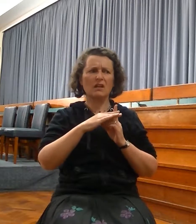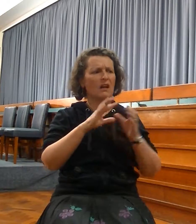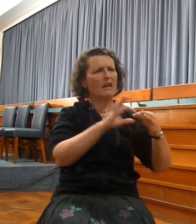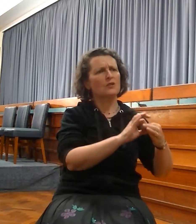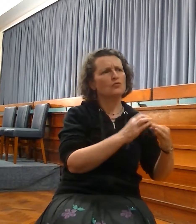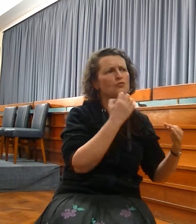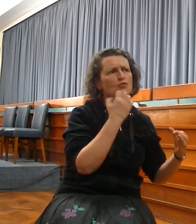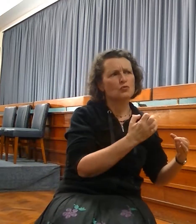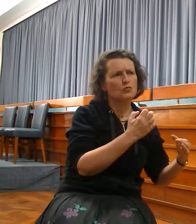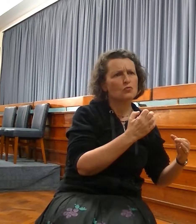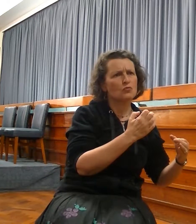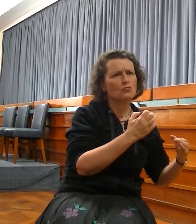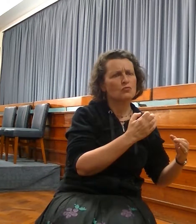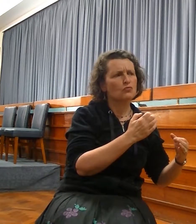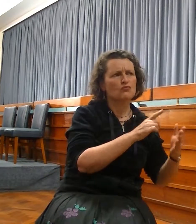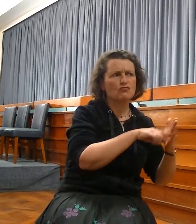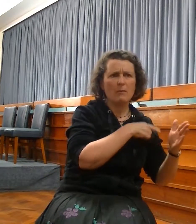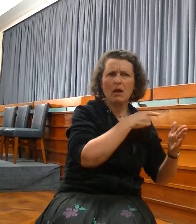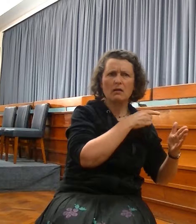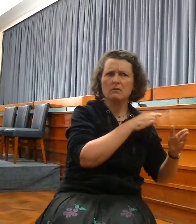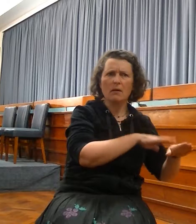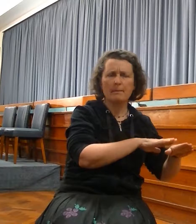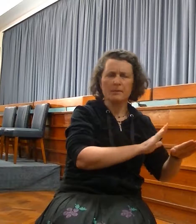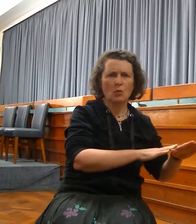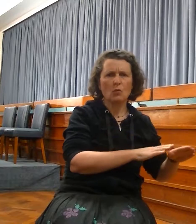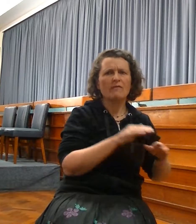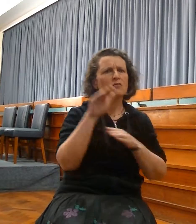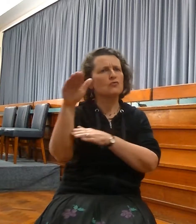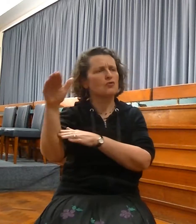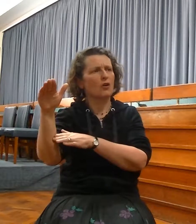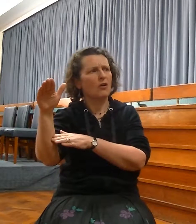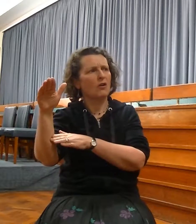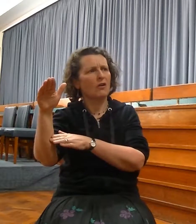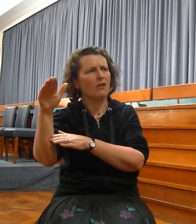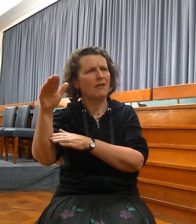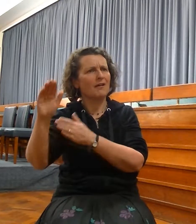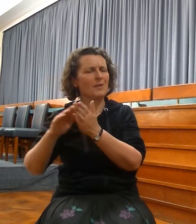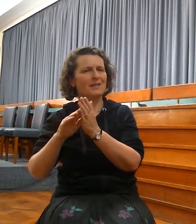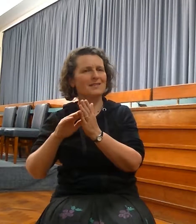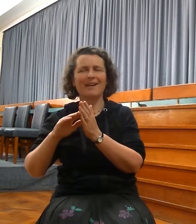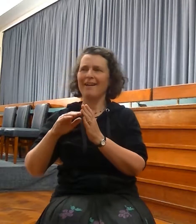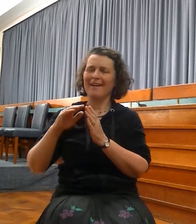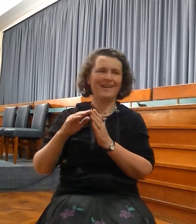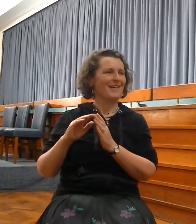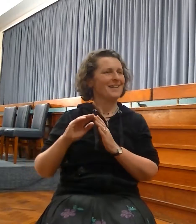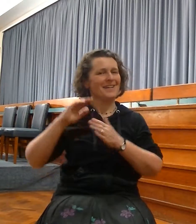those in the future, announcing poetically the coming of a period of the Gentiles.